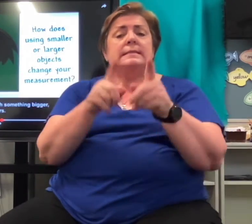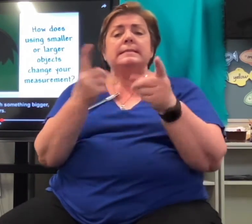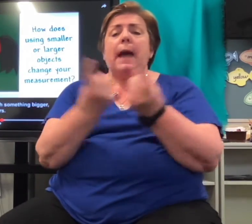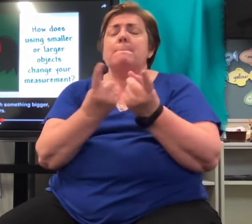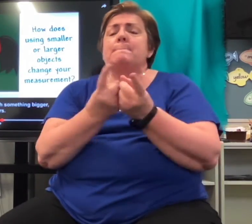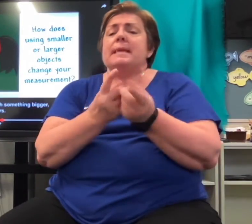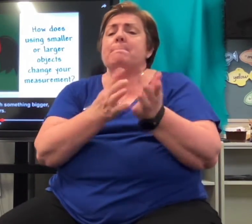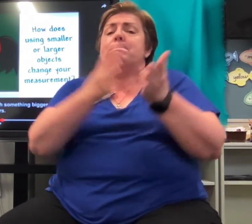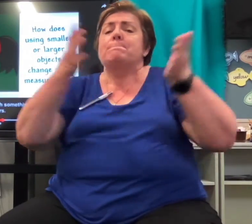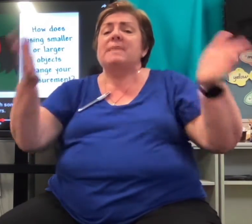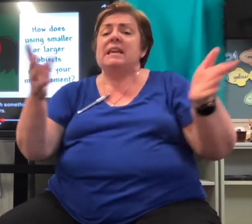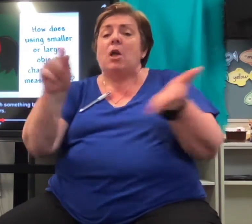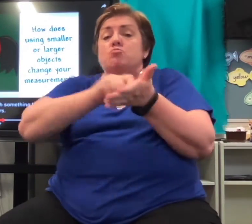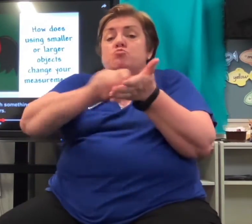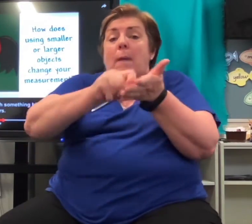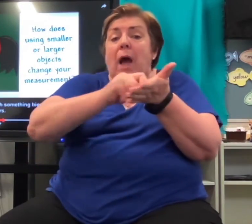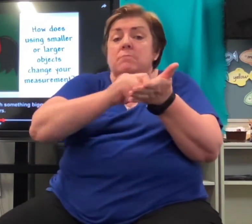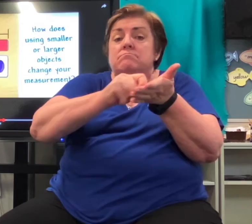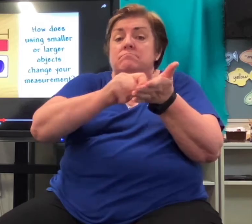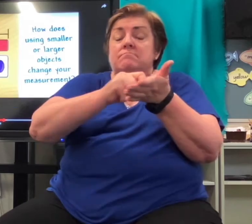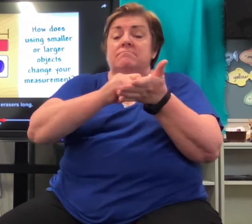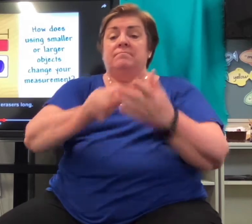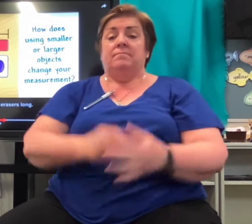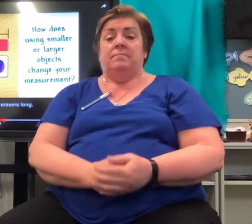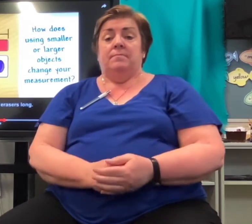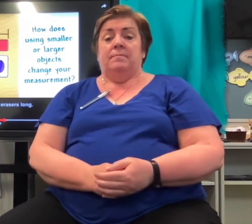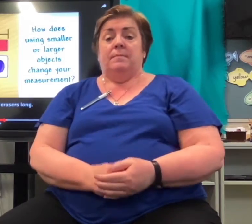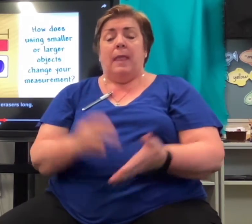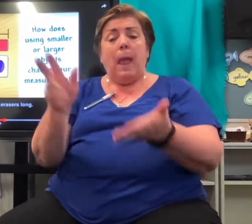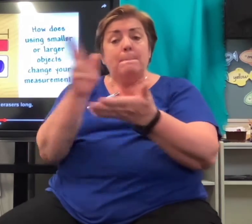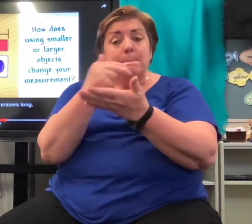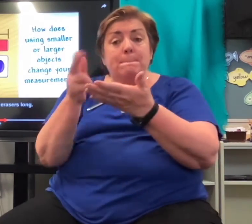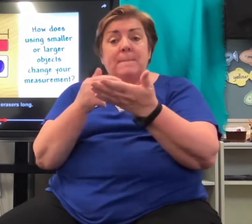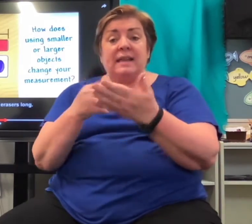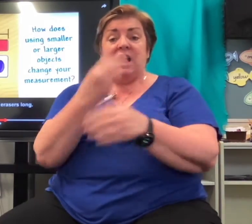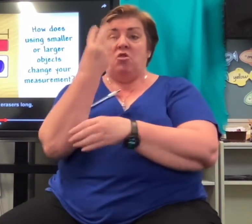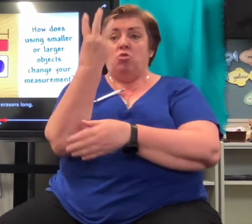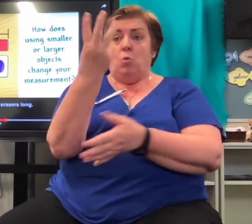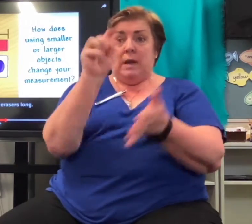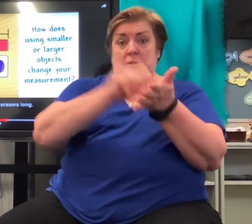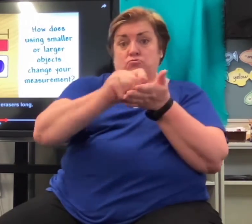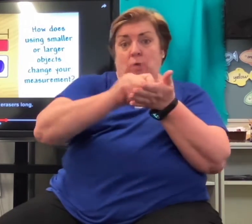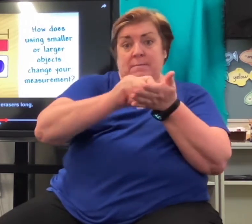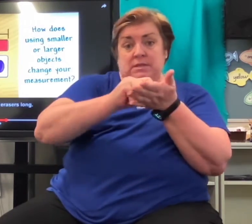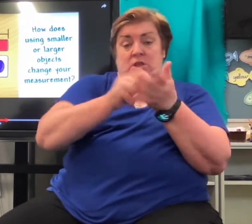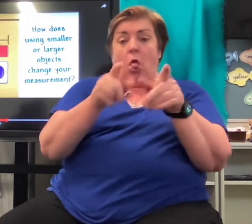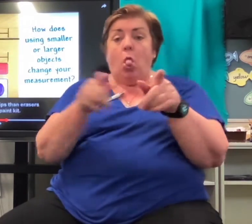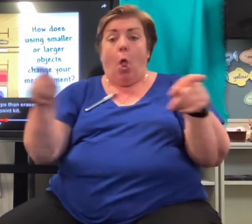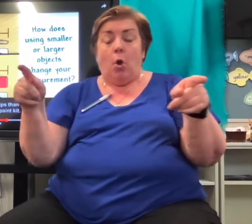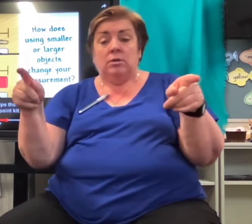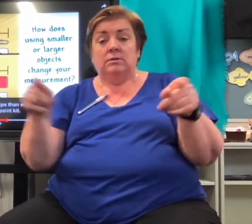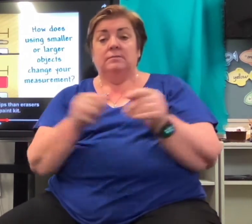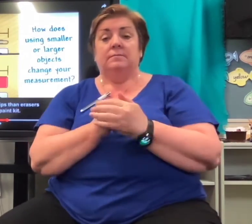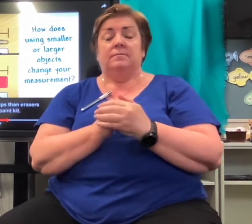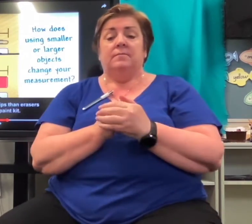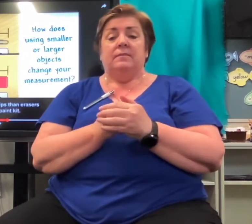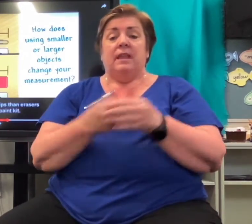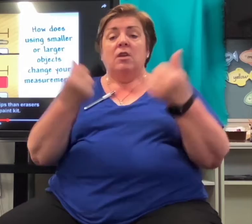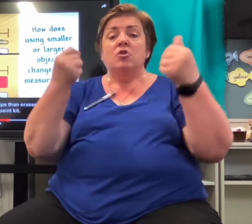erasers. The paint kit is three erasers long. We used more paperclips than